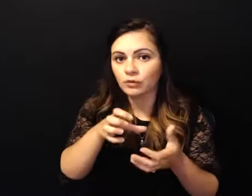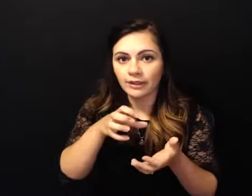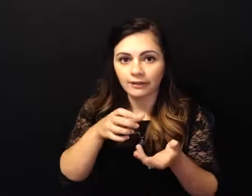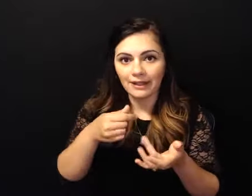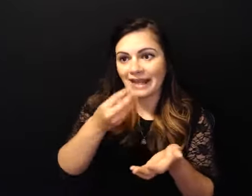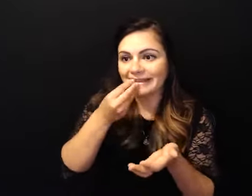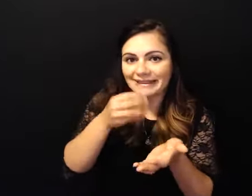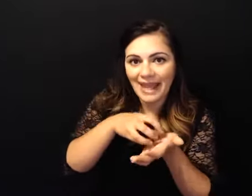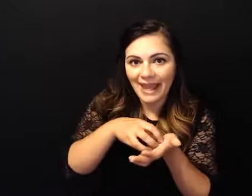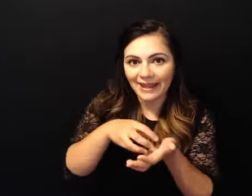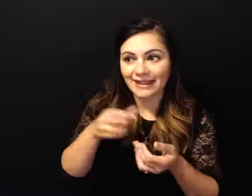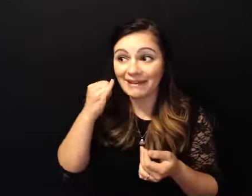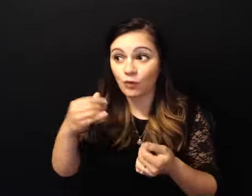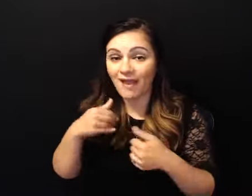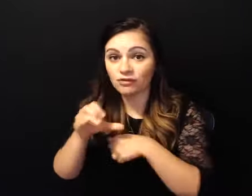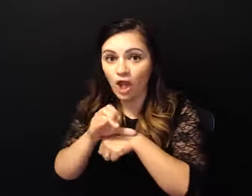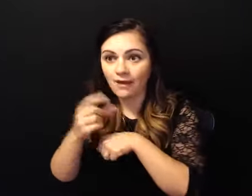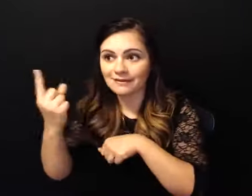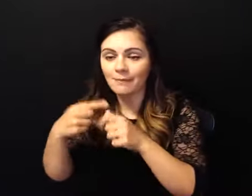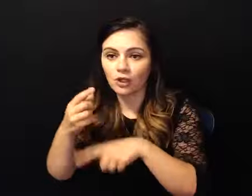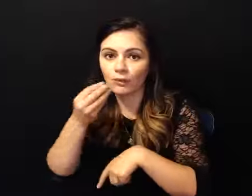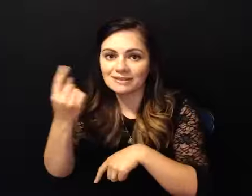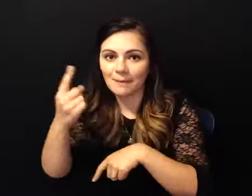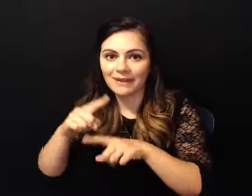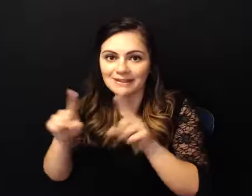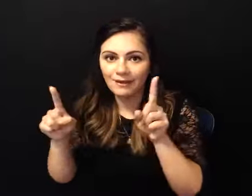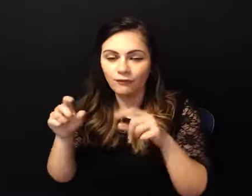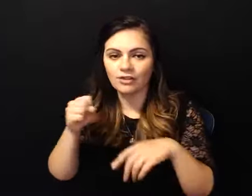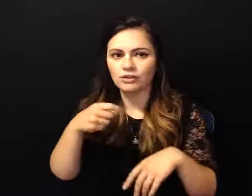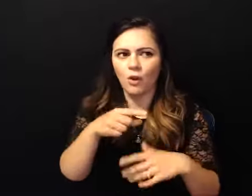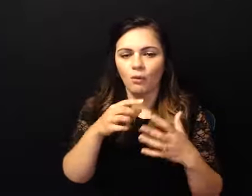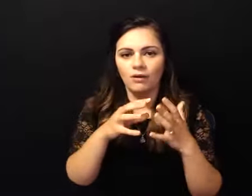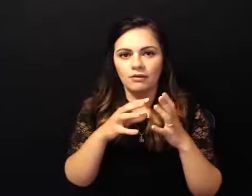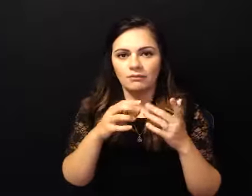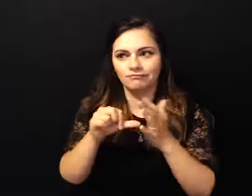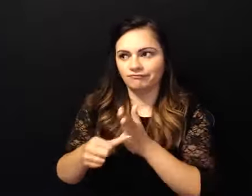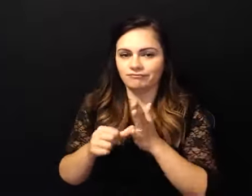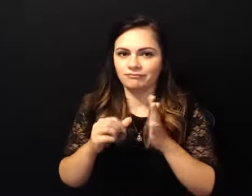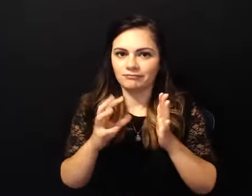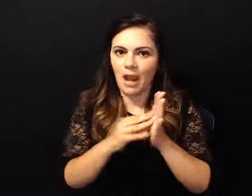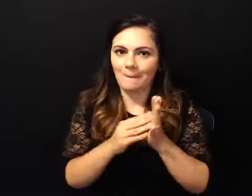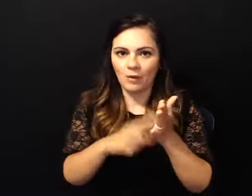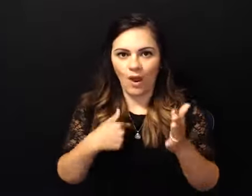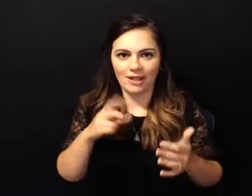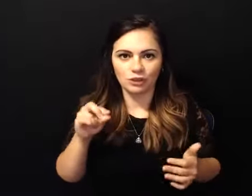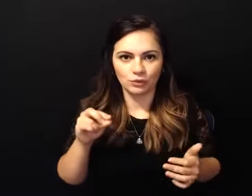and that today is what i try to do the best of my ability i have a home group it's fox hall on monday night seven o'clock um